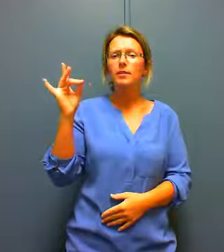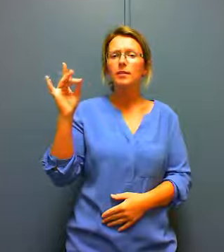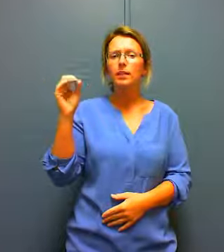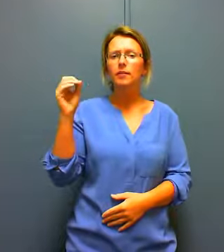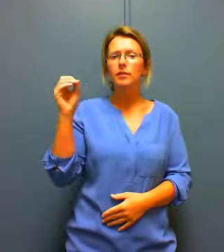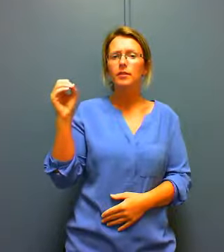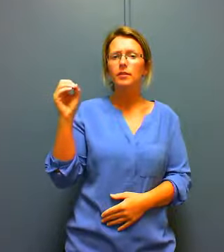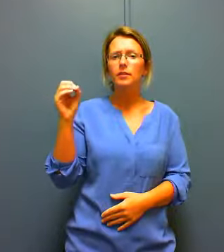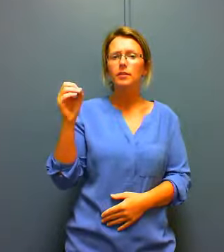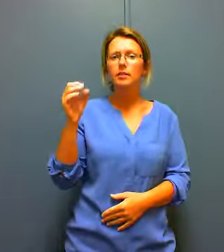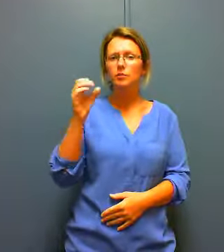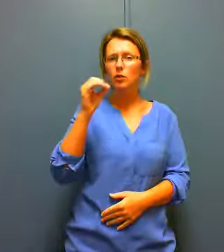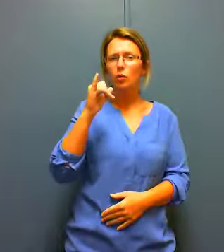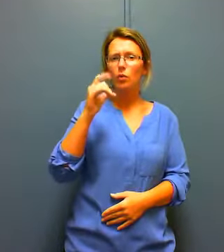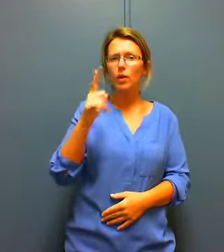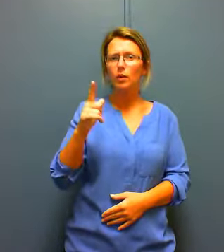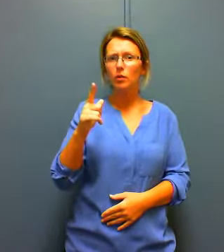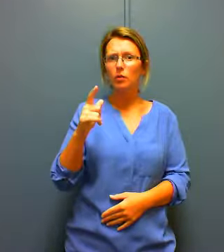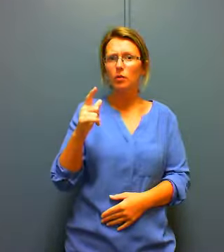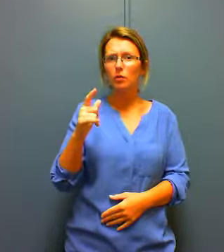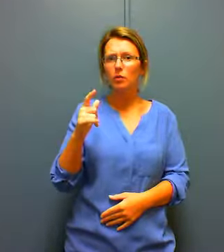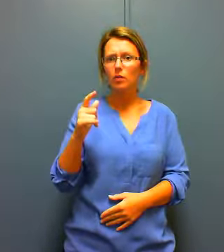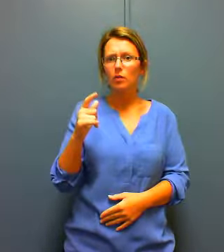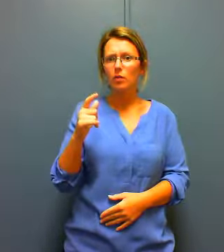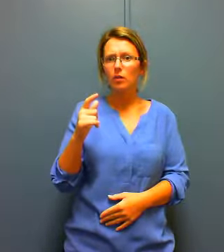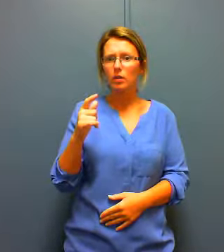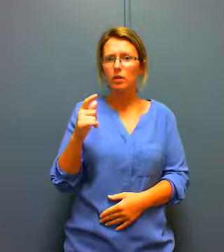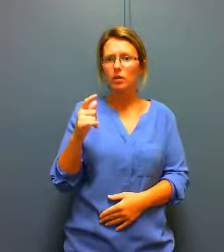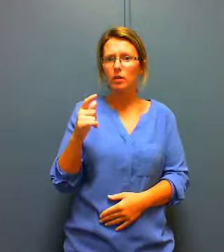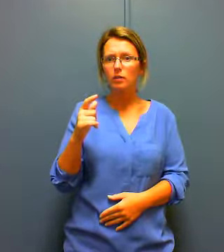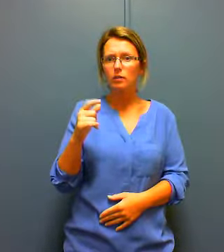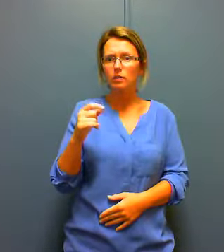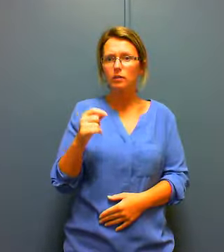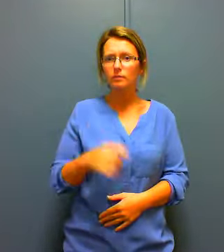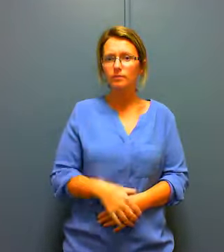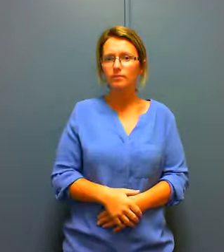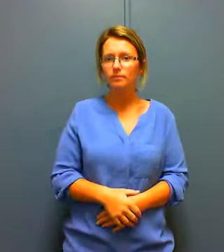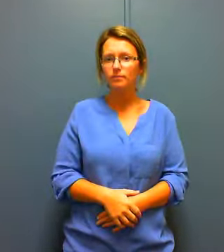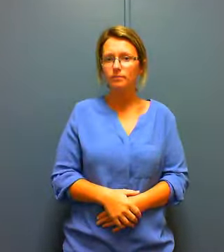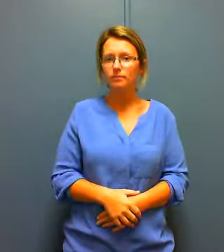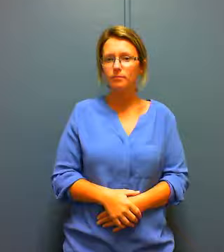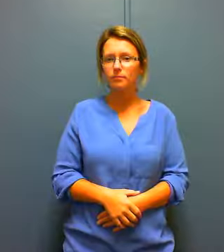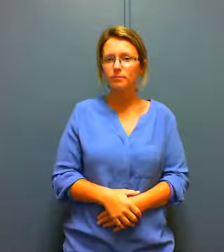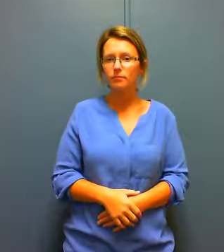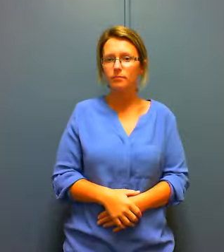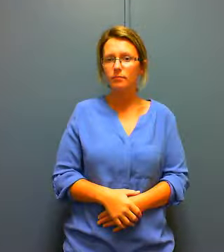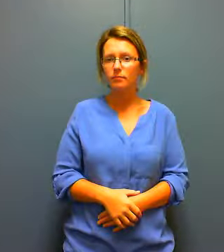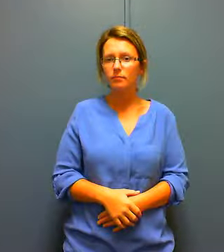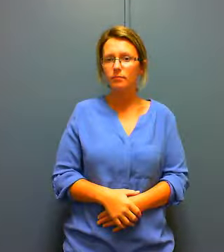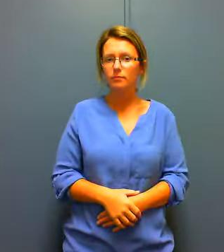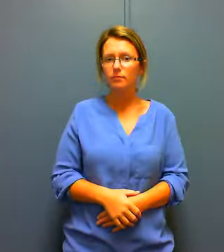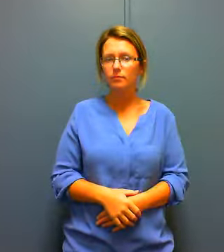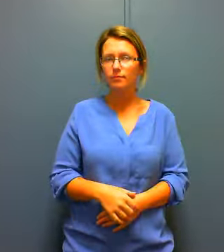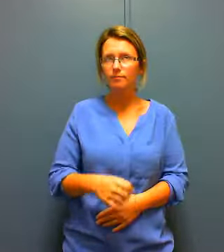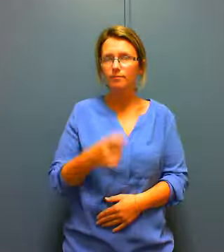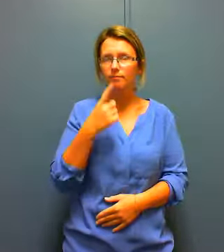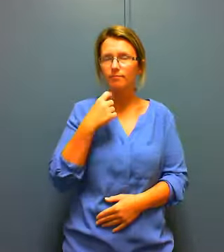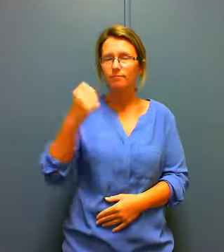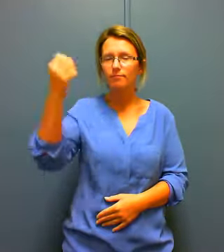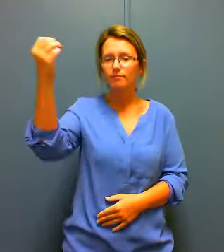that they could preserve oil instead of just idling at the traffic lights it lets people keep going longer so you can just go if there's